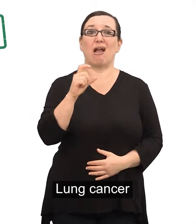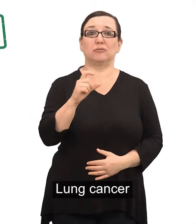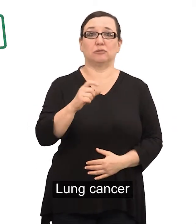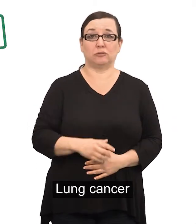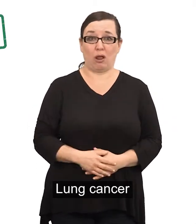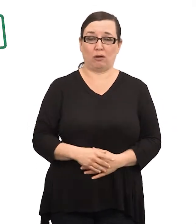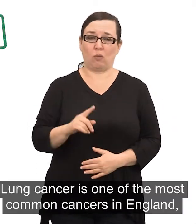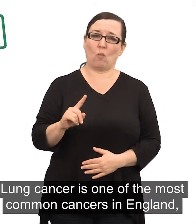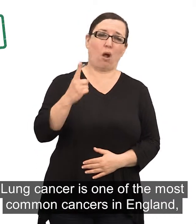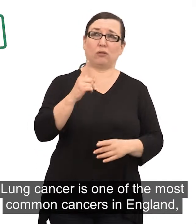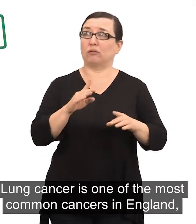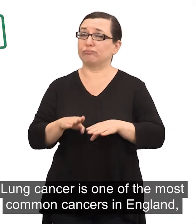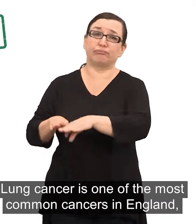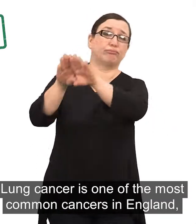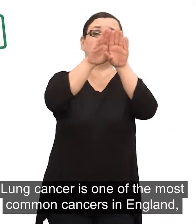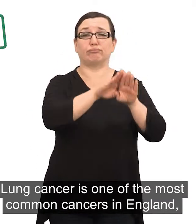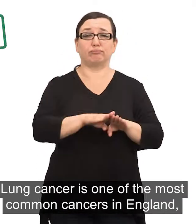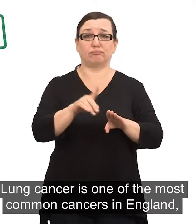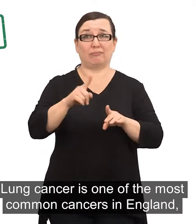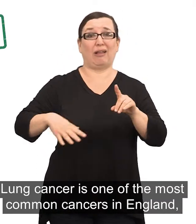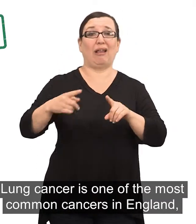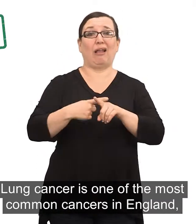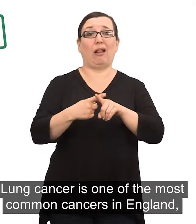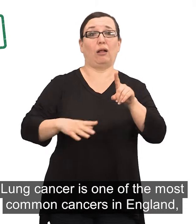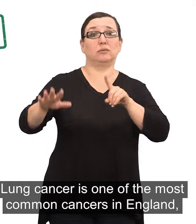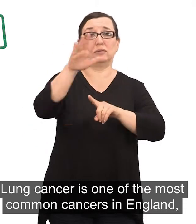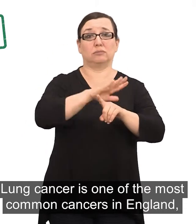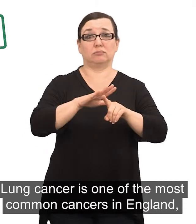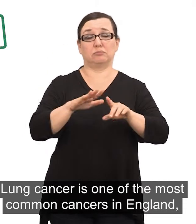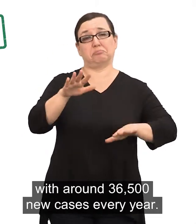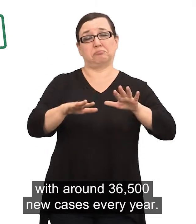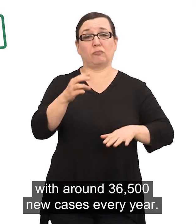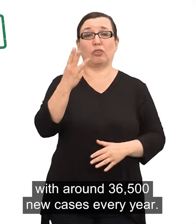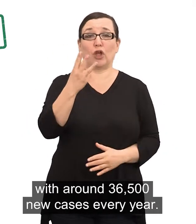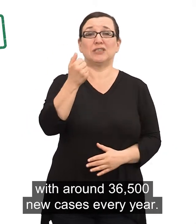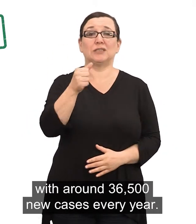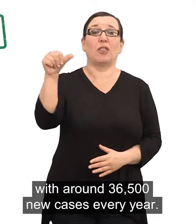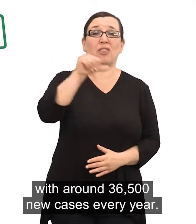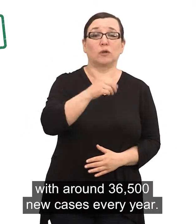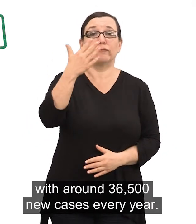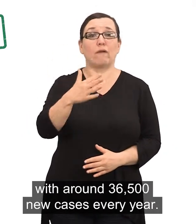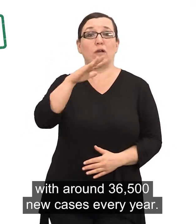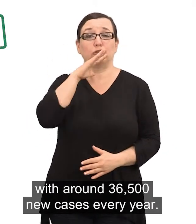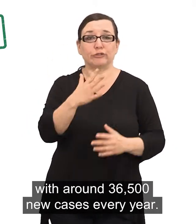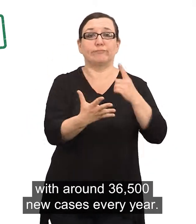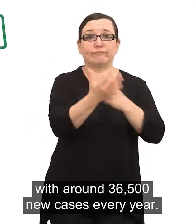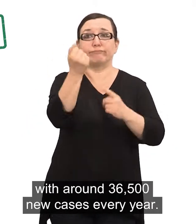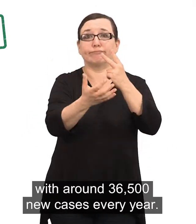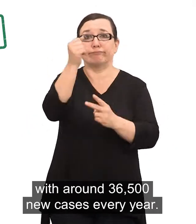is one of the most common cancers in England, with around 36,500 new cases every